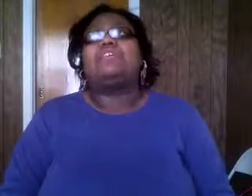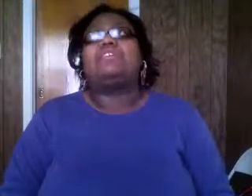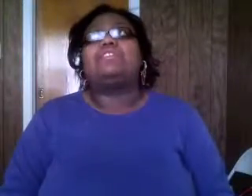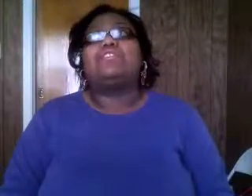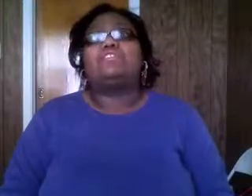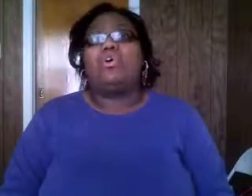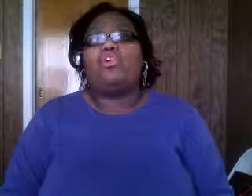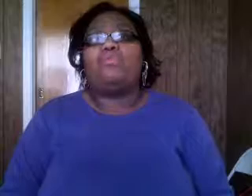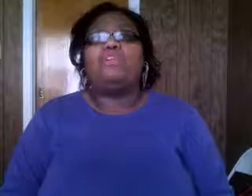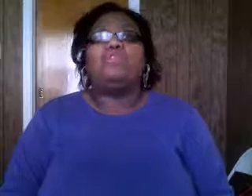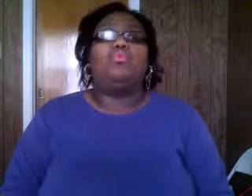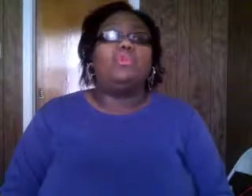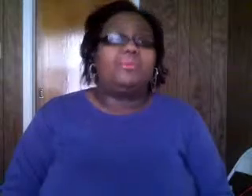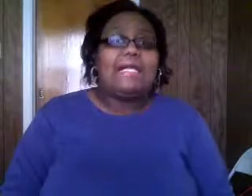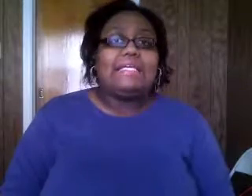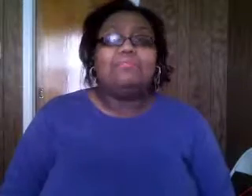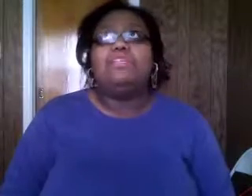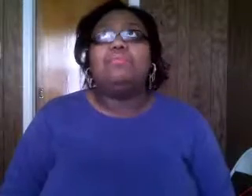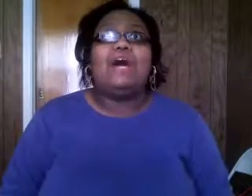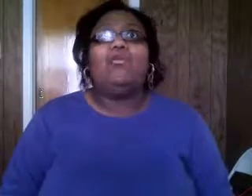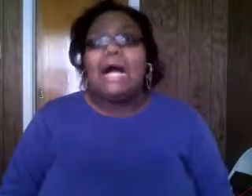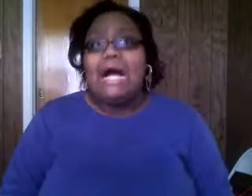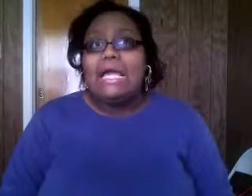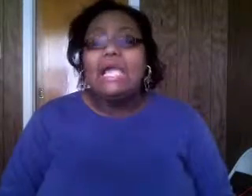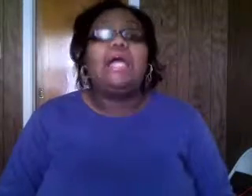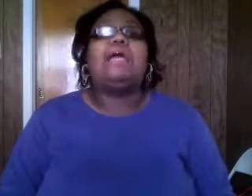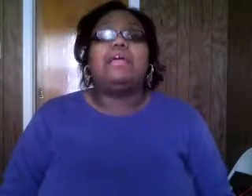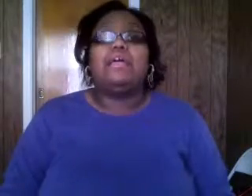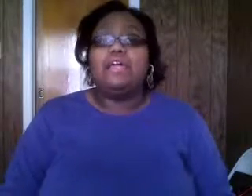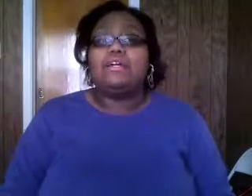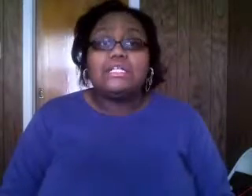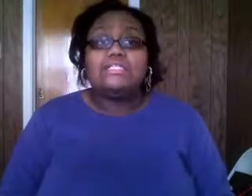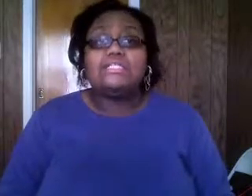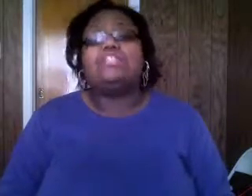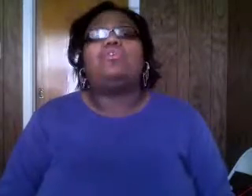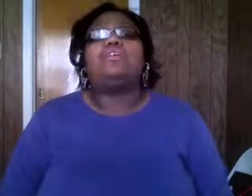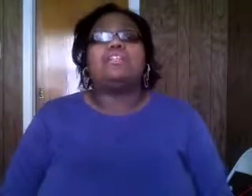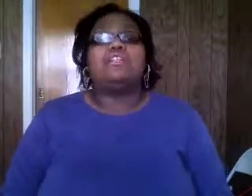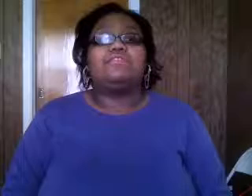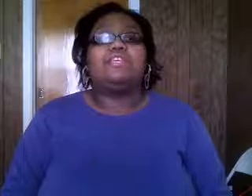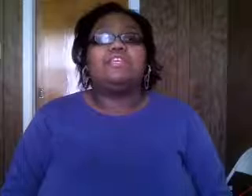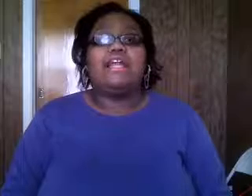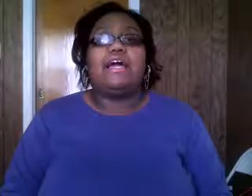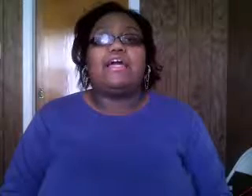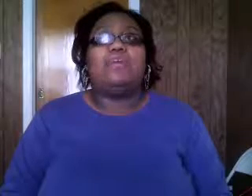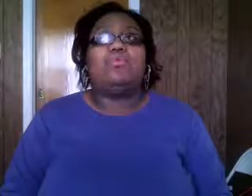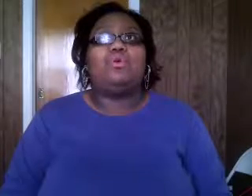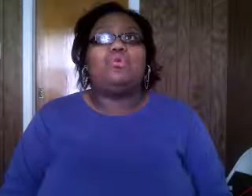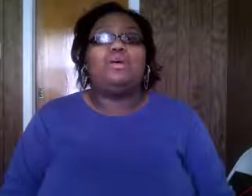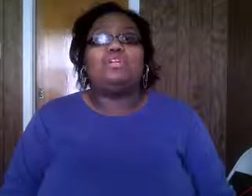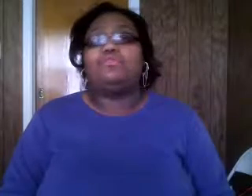us get so caught up in what am i getting me my own mind and and us you know instead of thinking like well what can i do